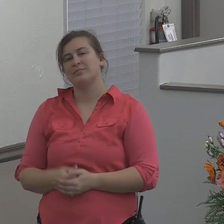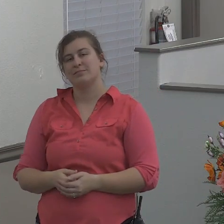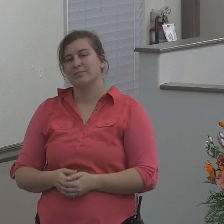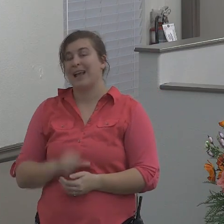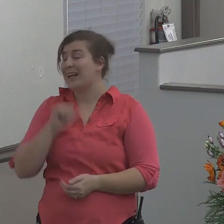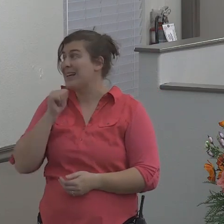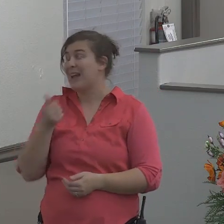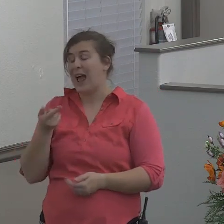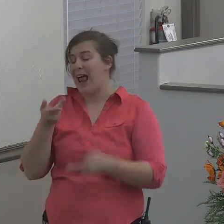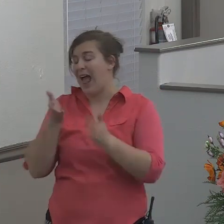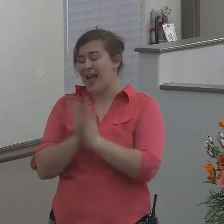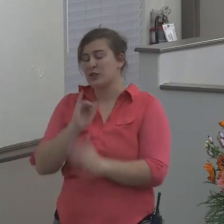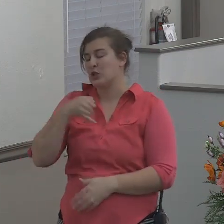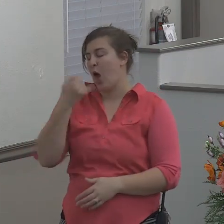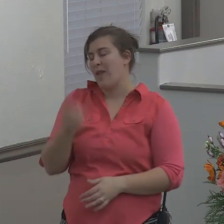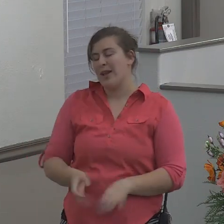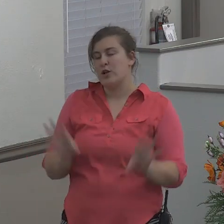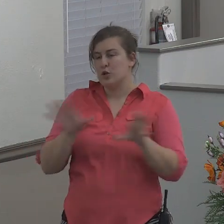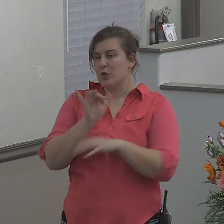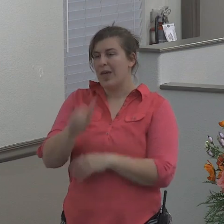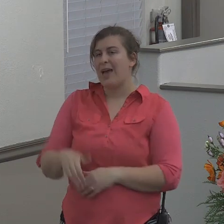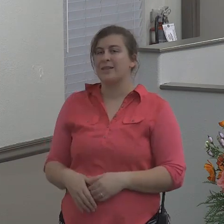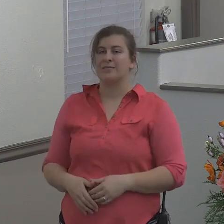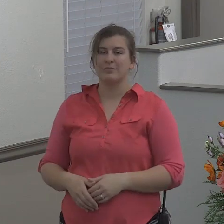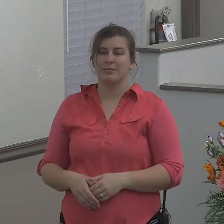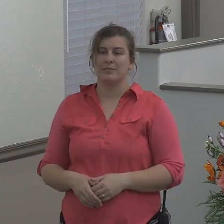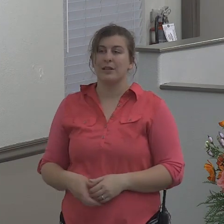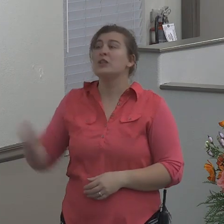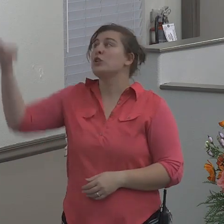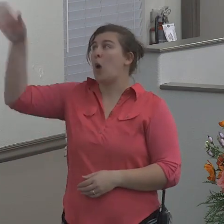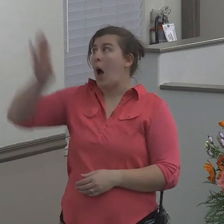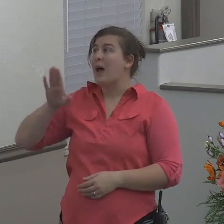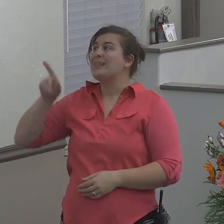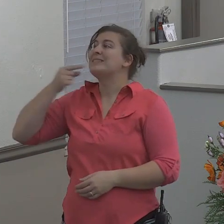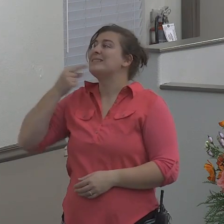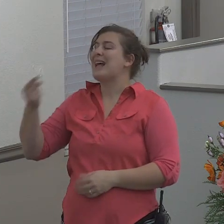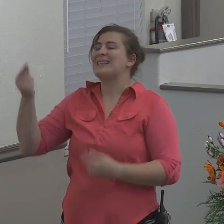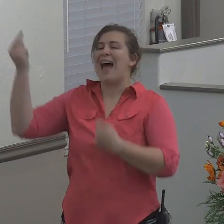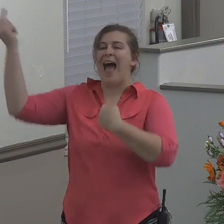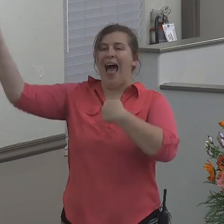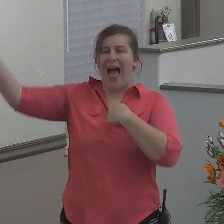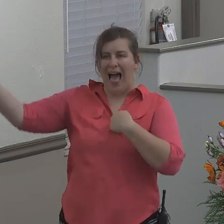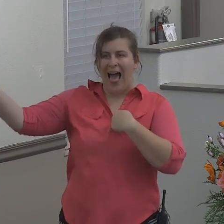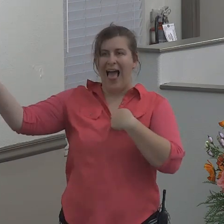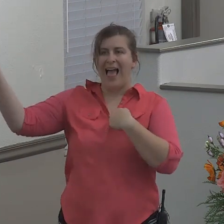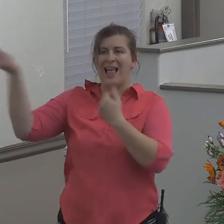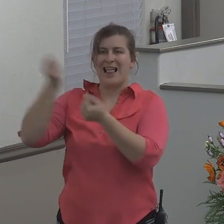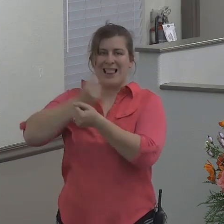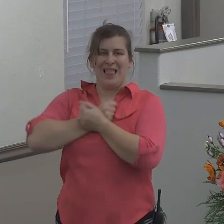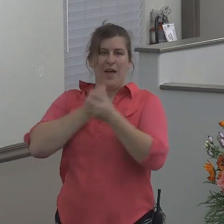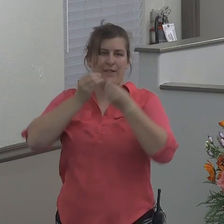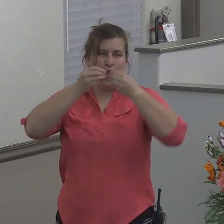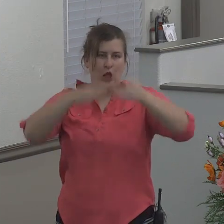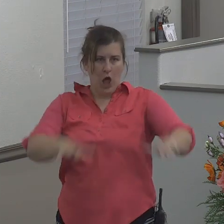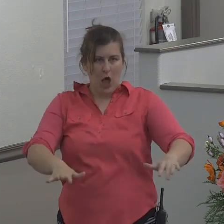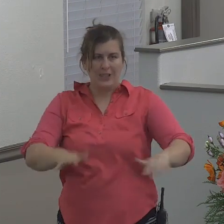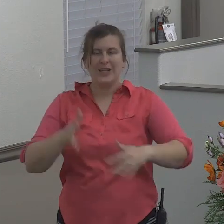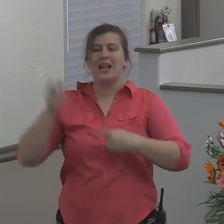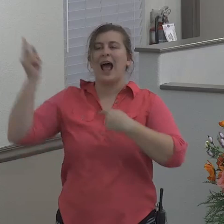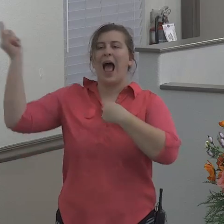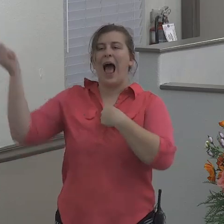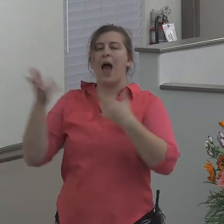he said I love the lost and I want you to go to them